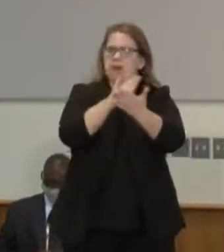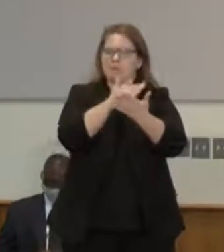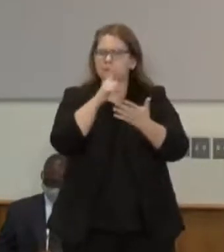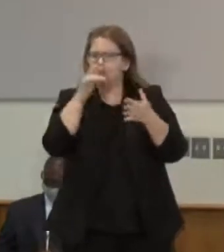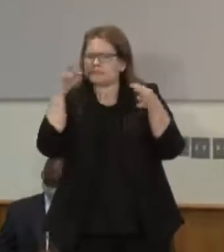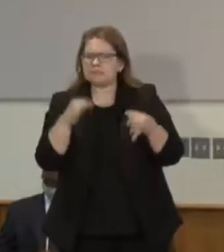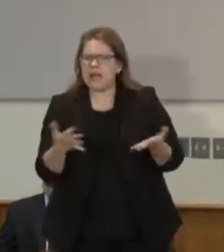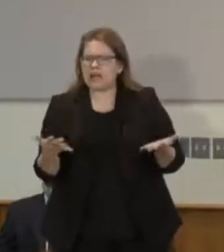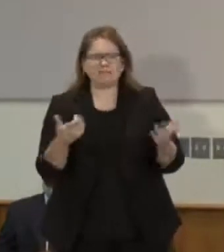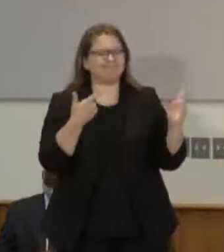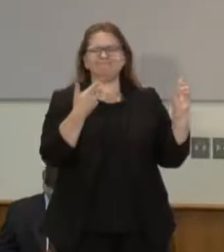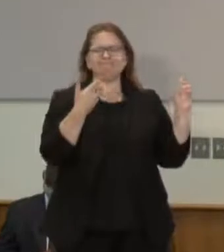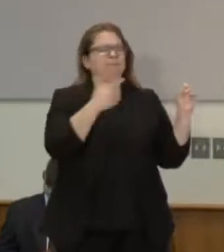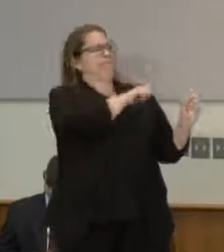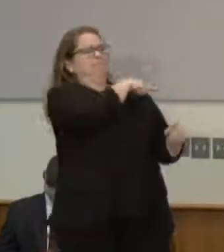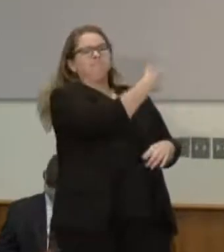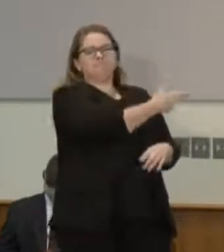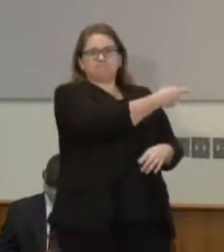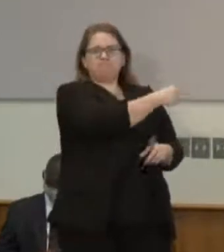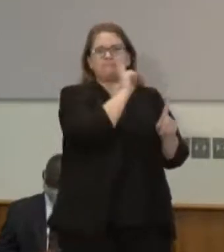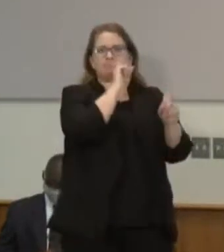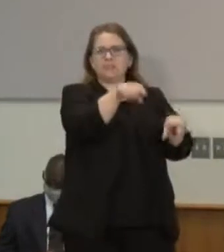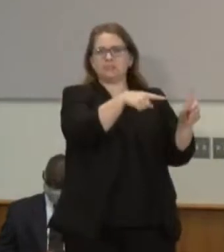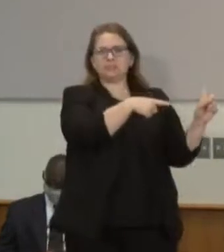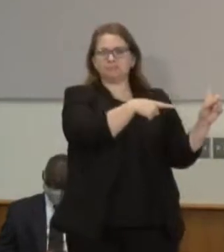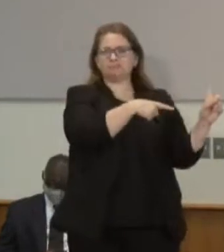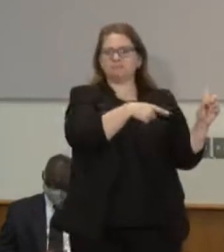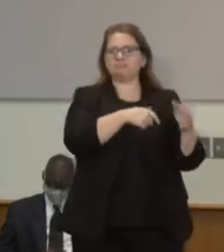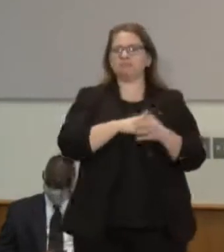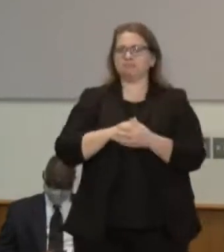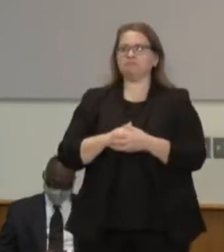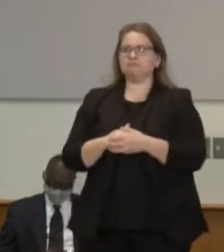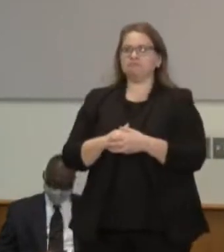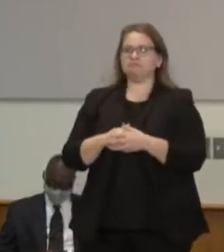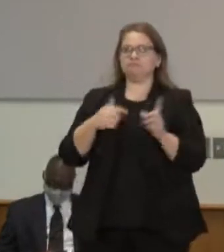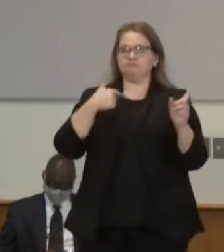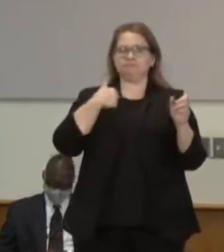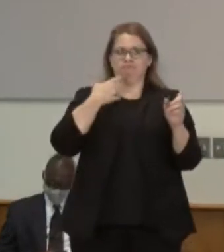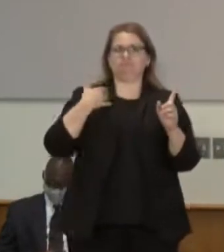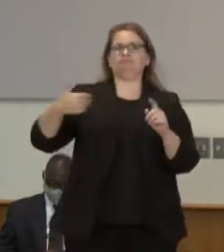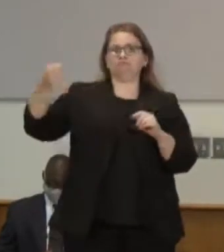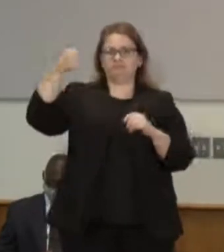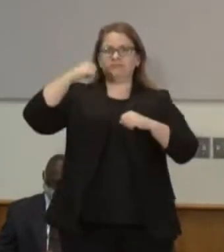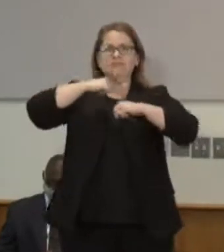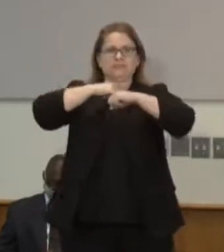the captain who is in charge of capital security let me know